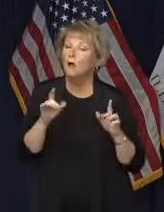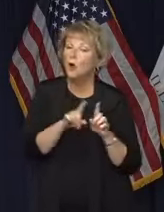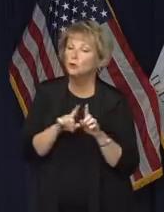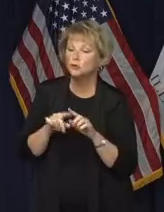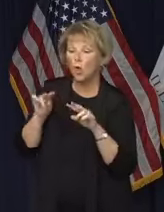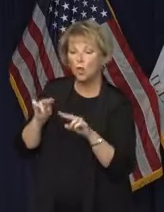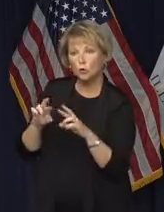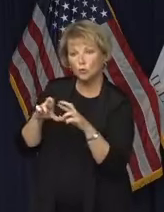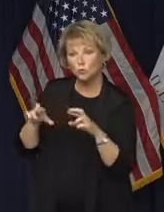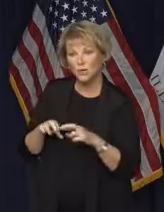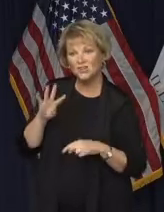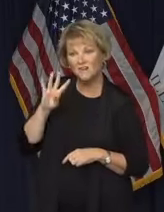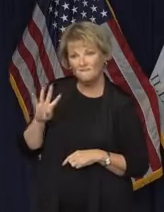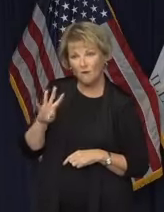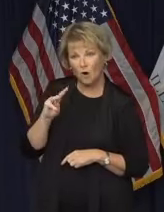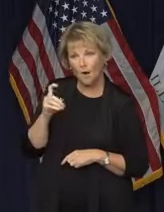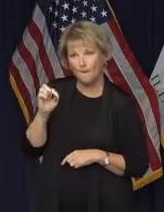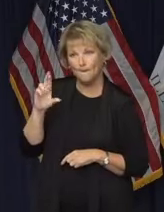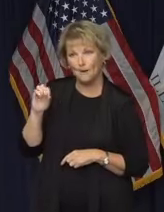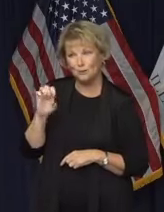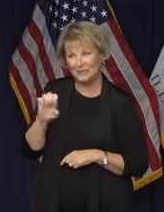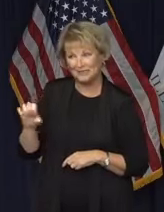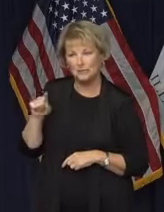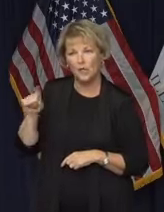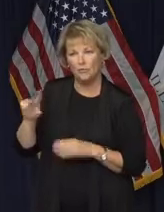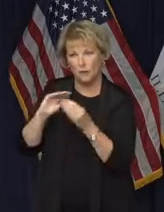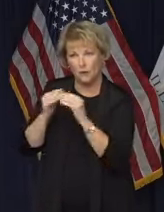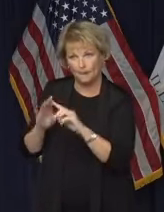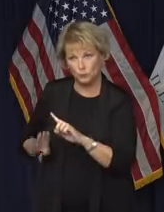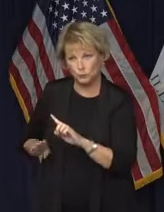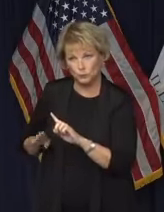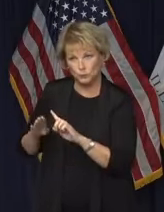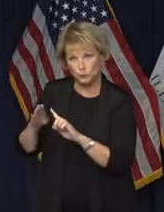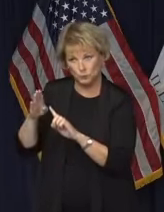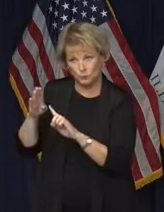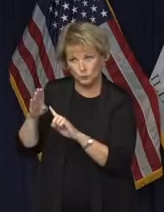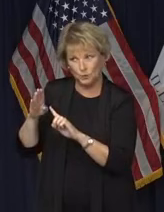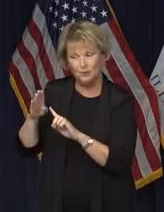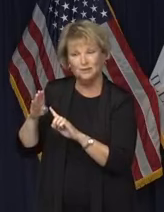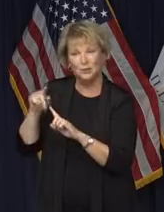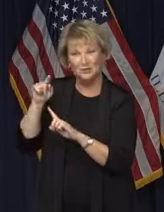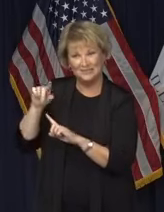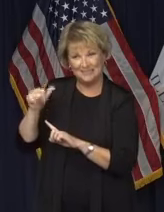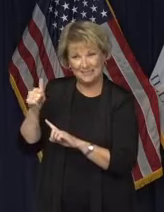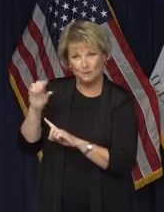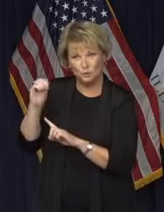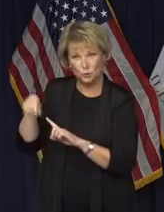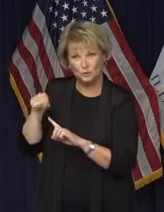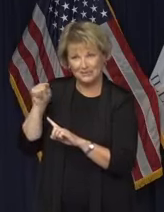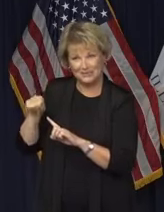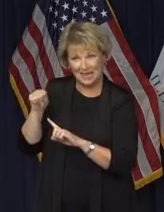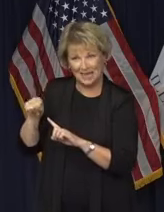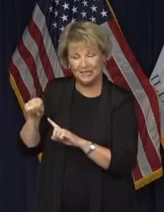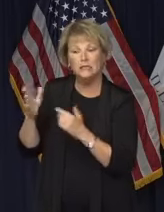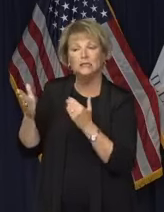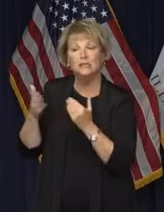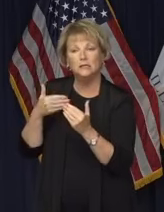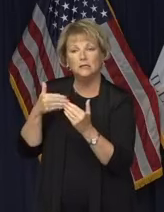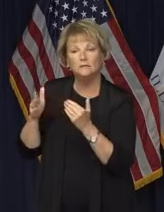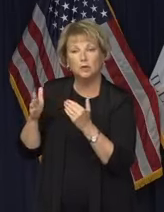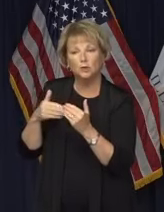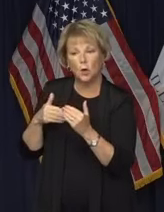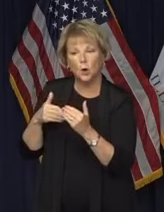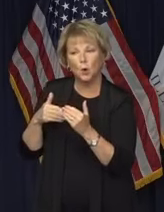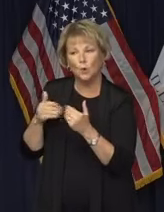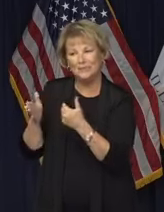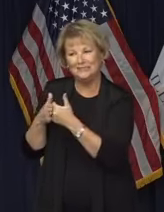Region 4, Metro East. After reaching a positivity rate as high as 10 percent, and despite bordering